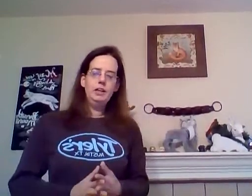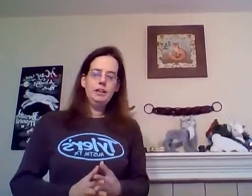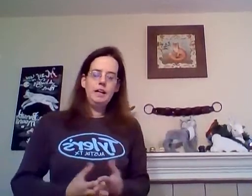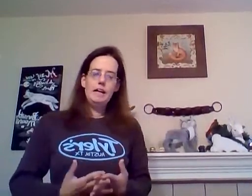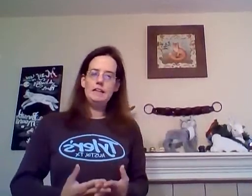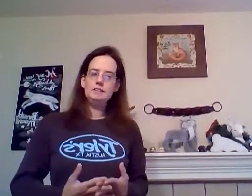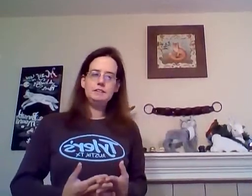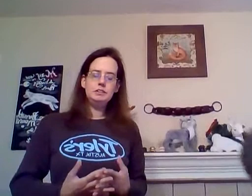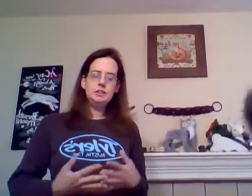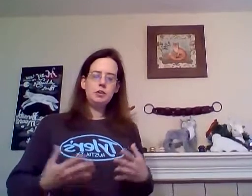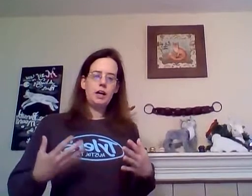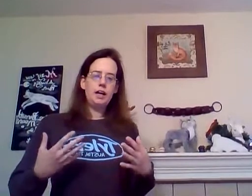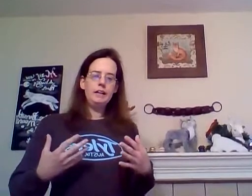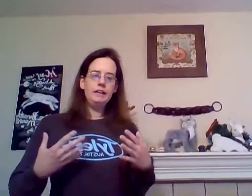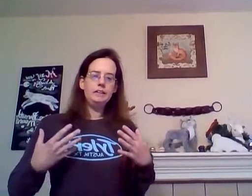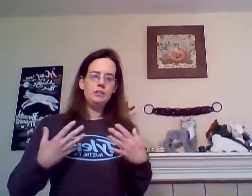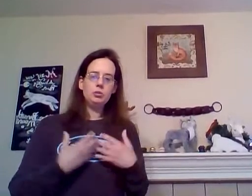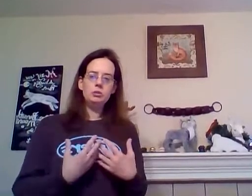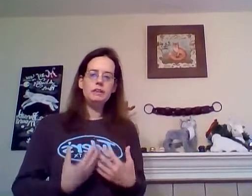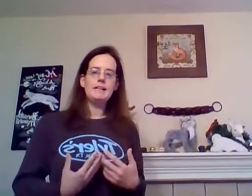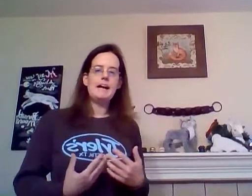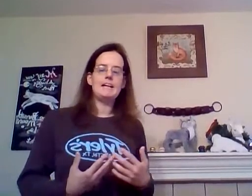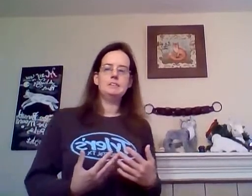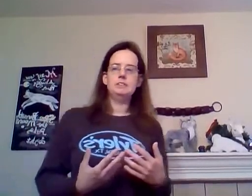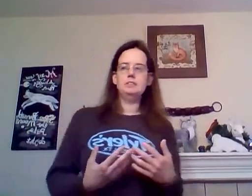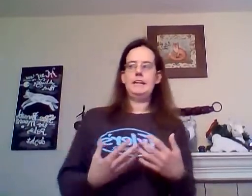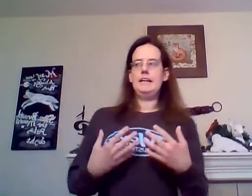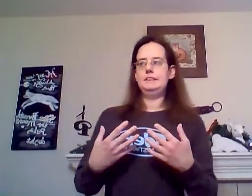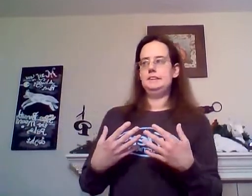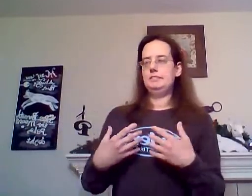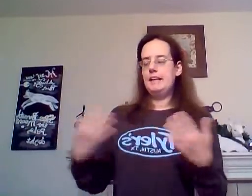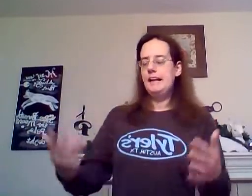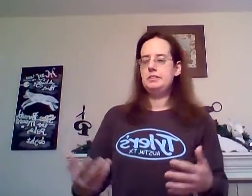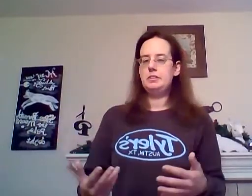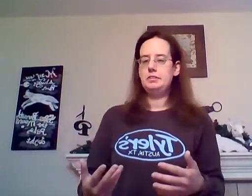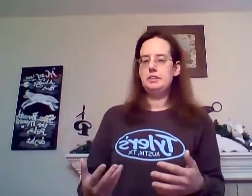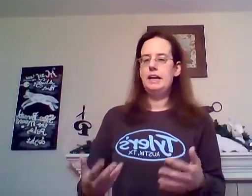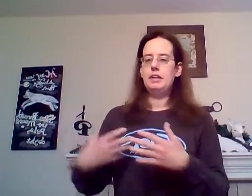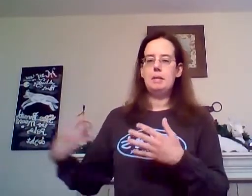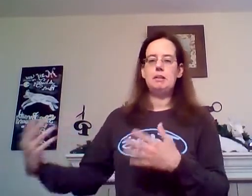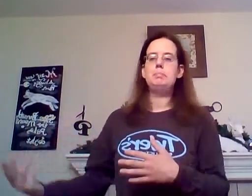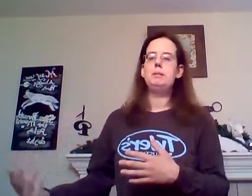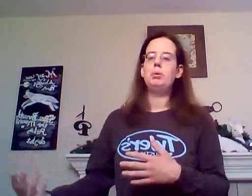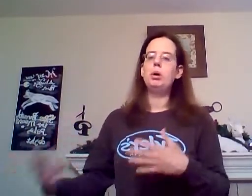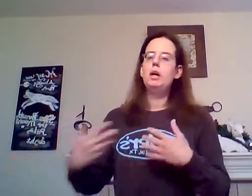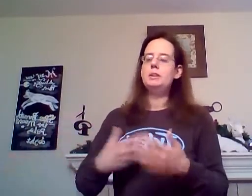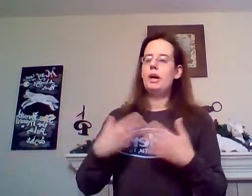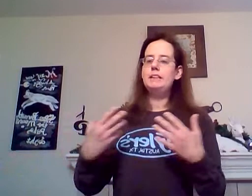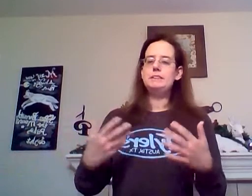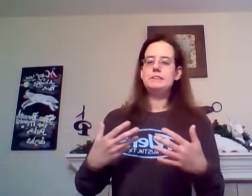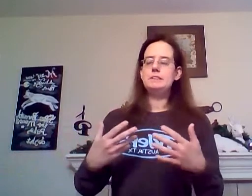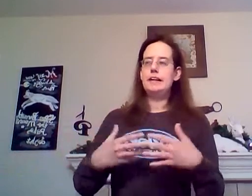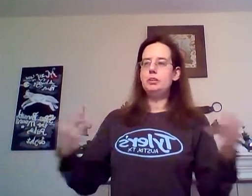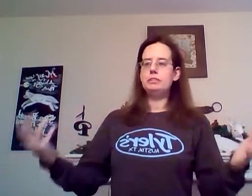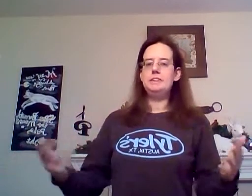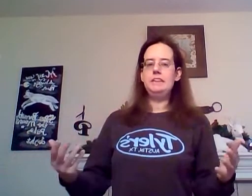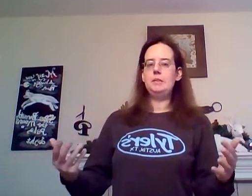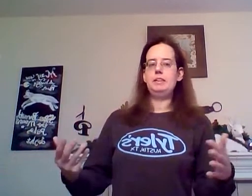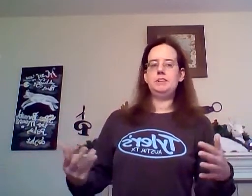and you know i don't look at actors as actors i look at them as people so i i don't see him as